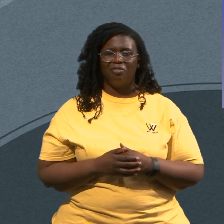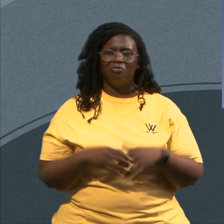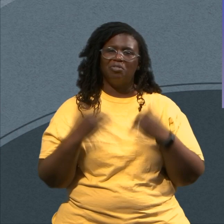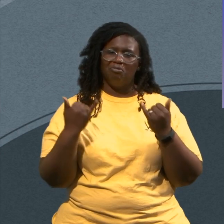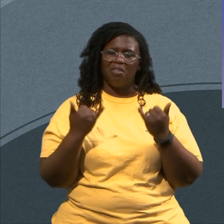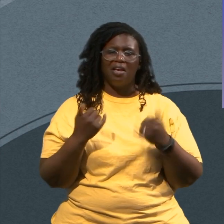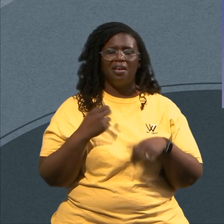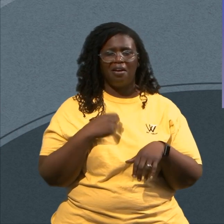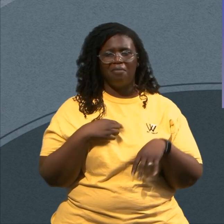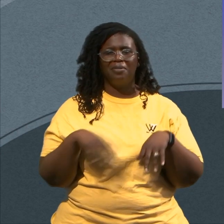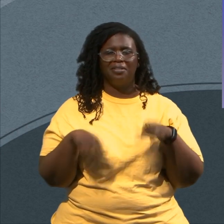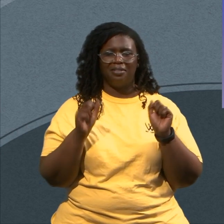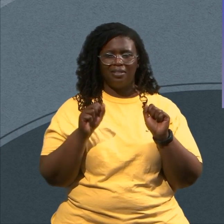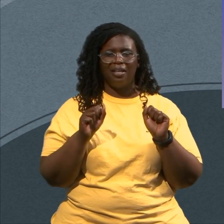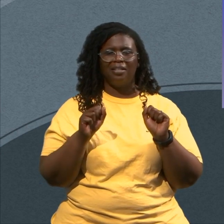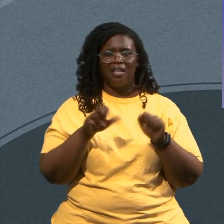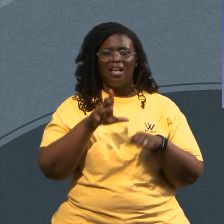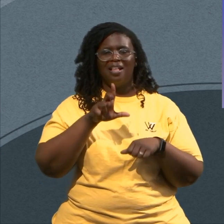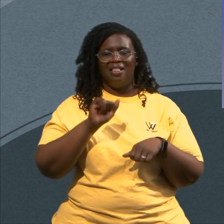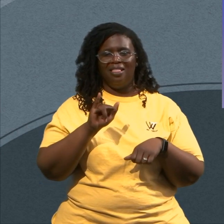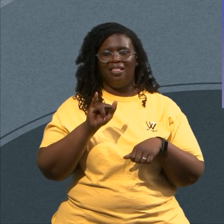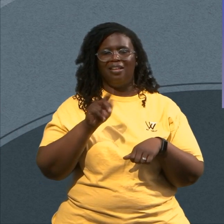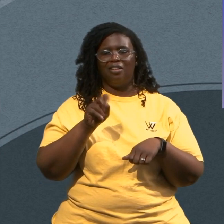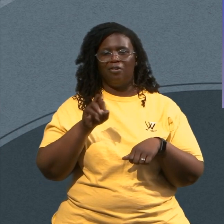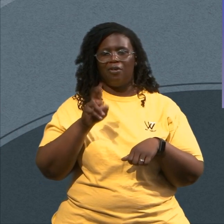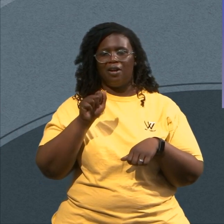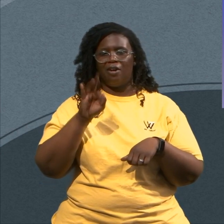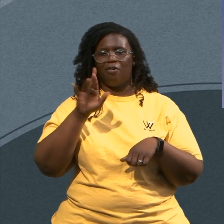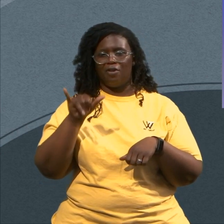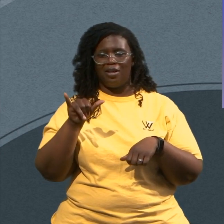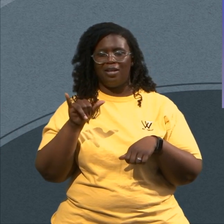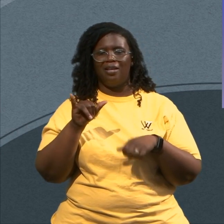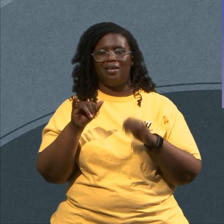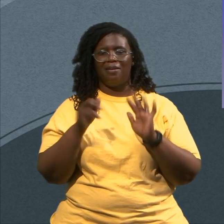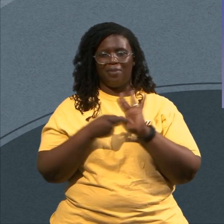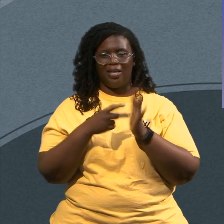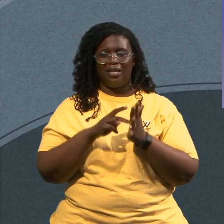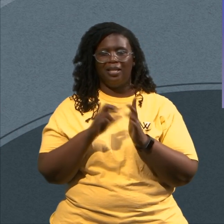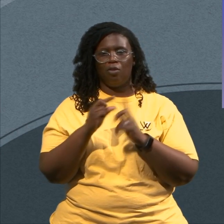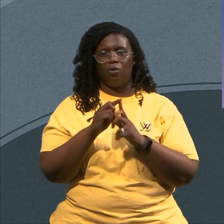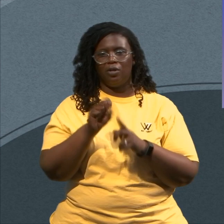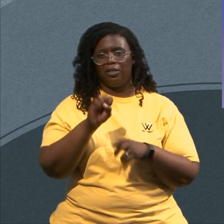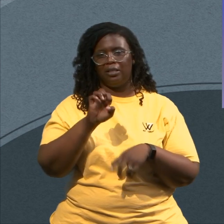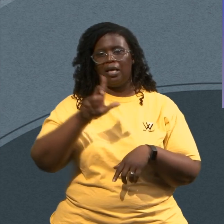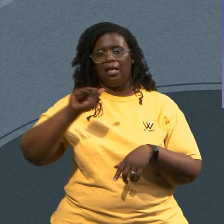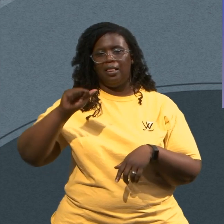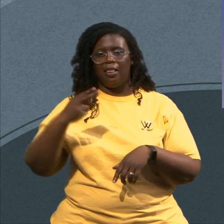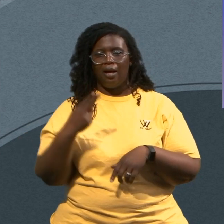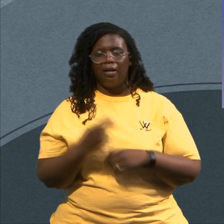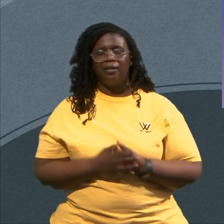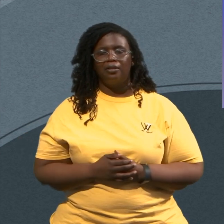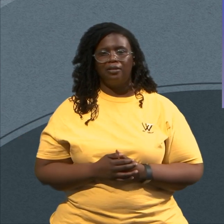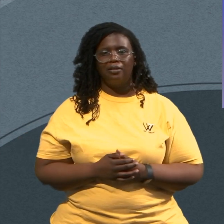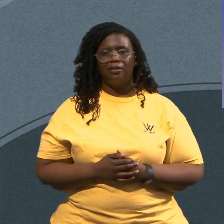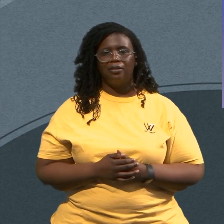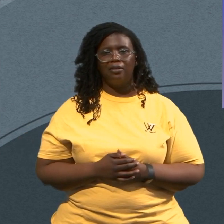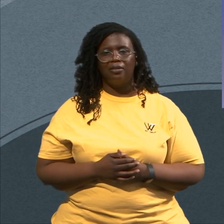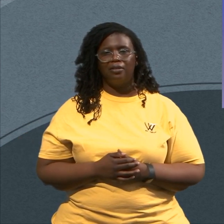The literary interpretation Of Selah is It marks A shift